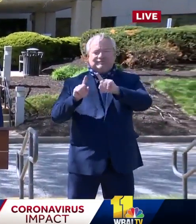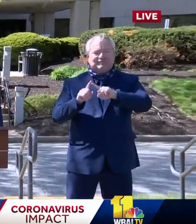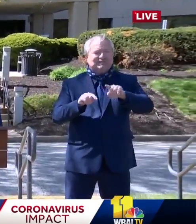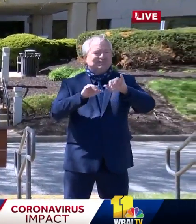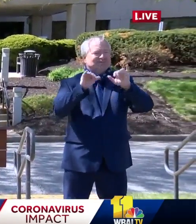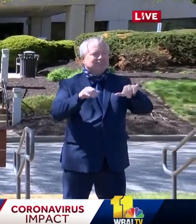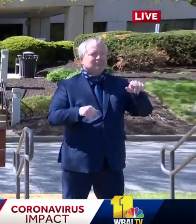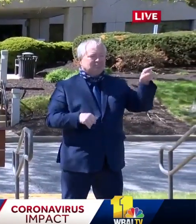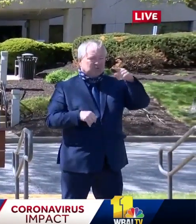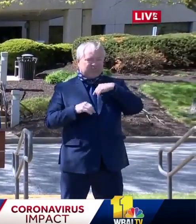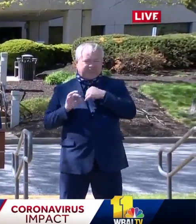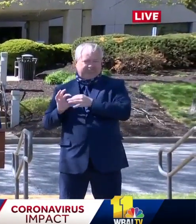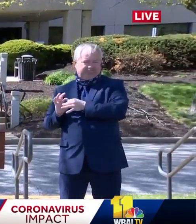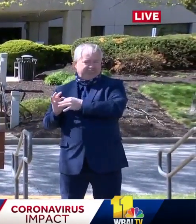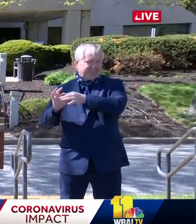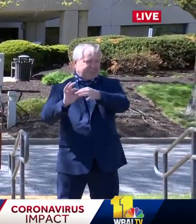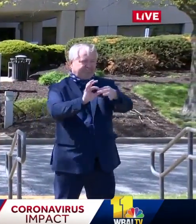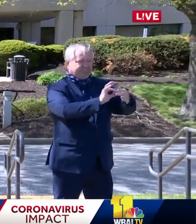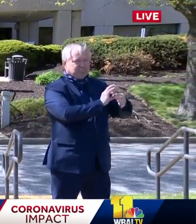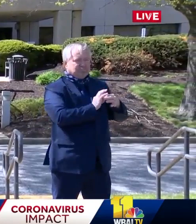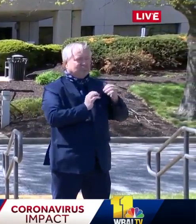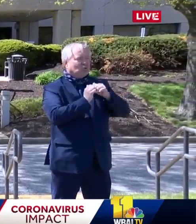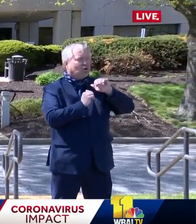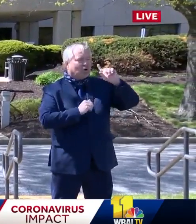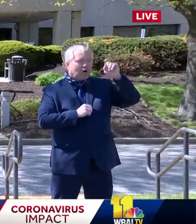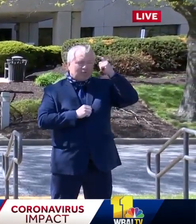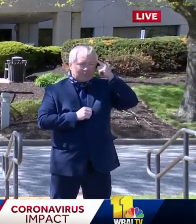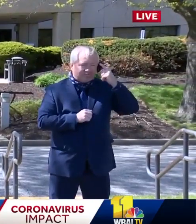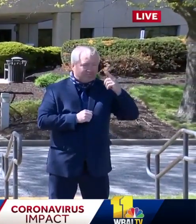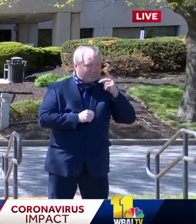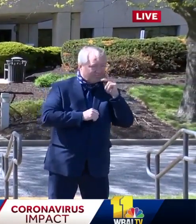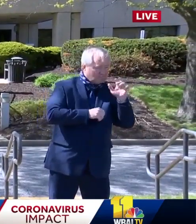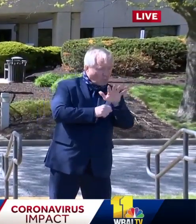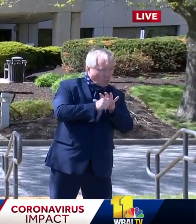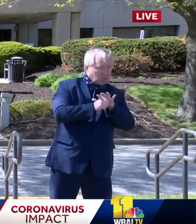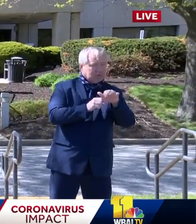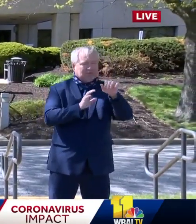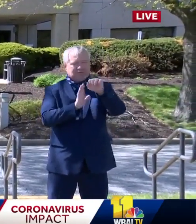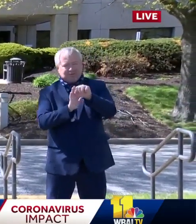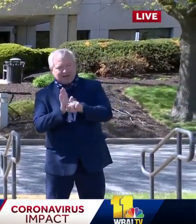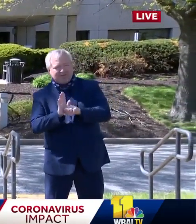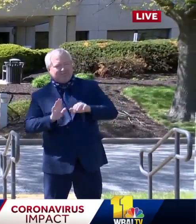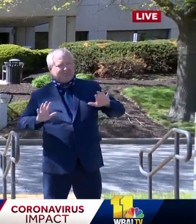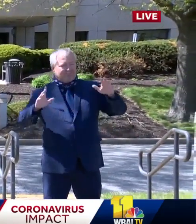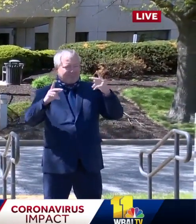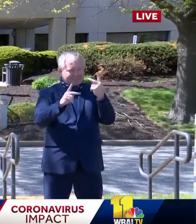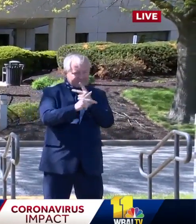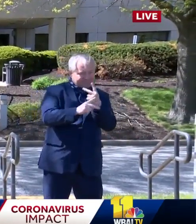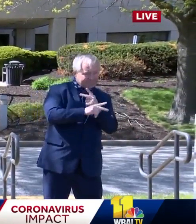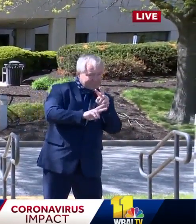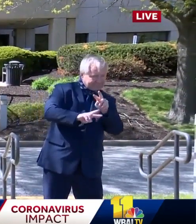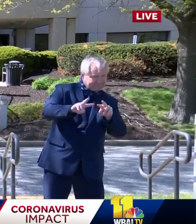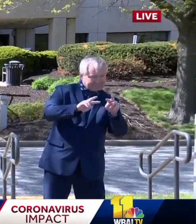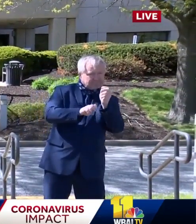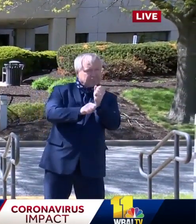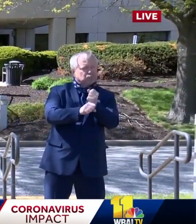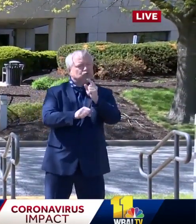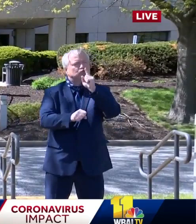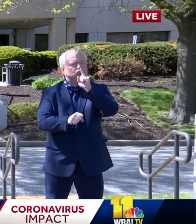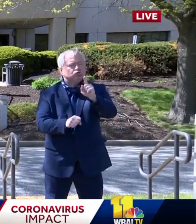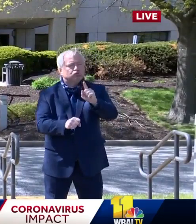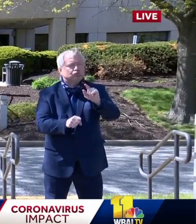state officials, with county officials, with local health departments to ensure that we continue to maintain